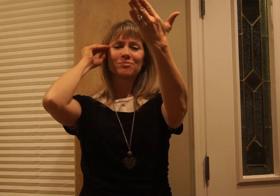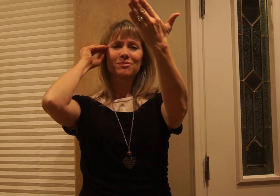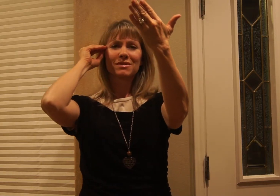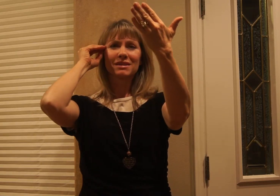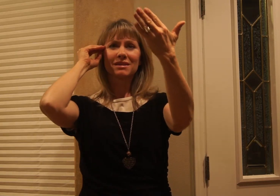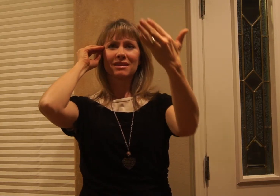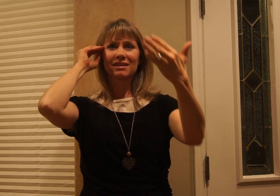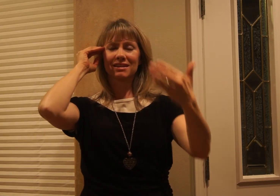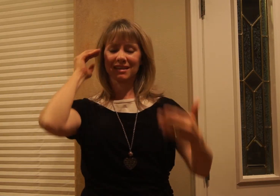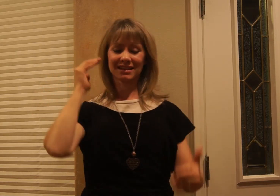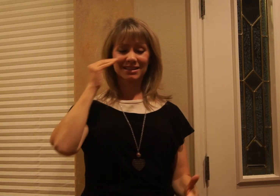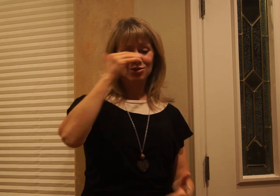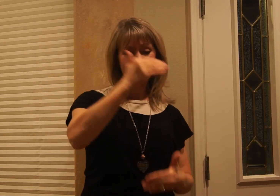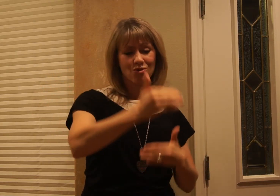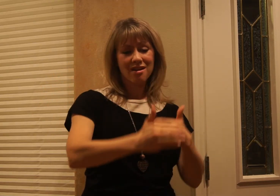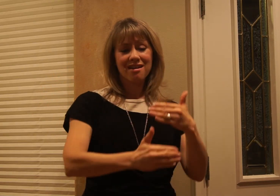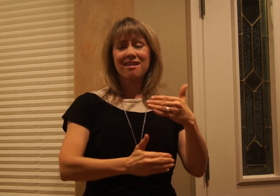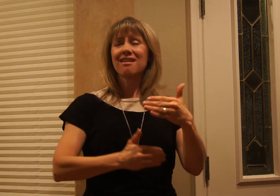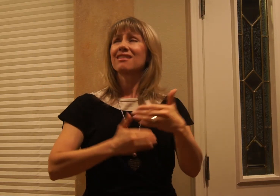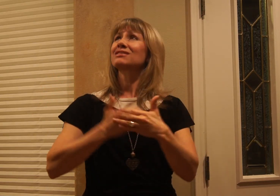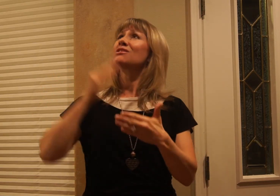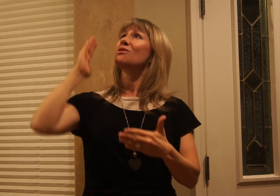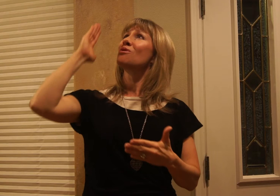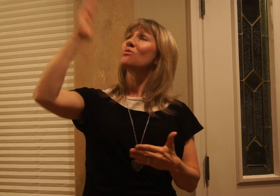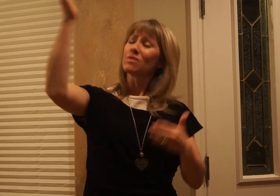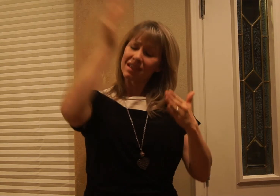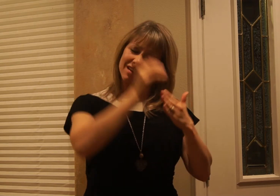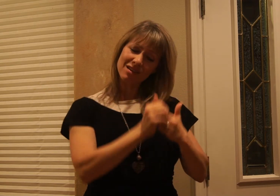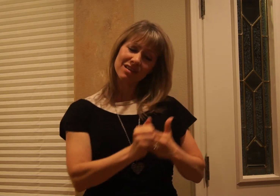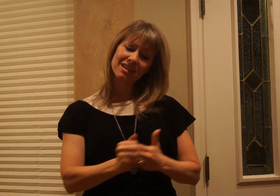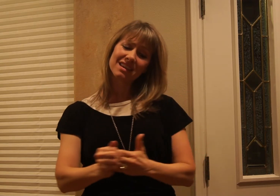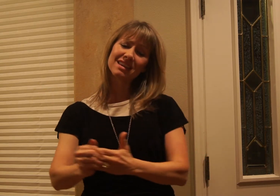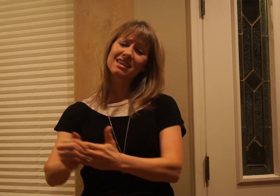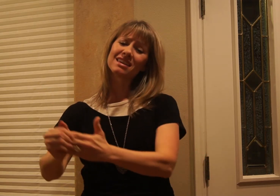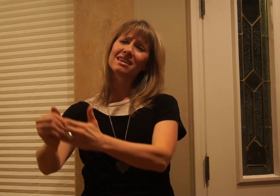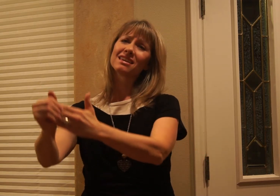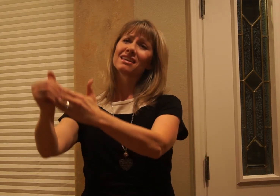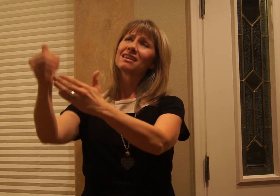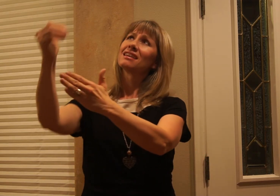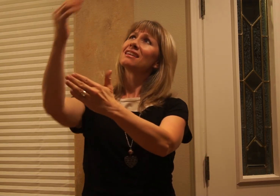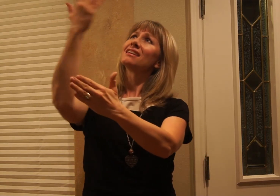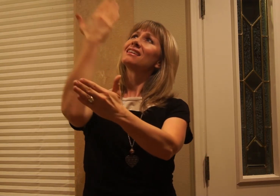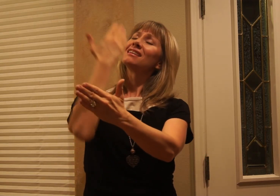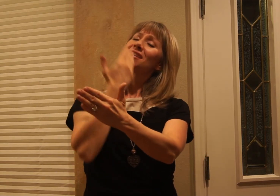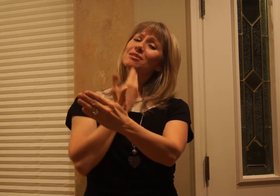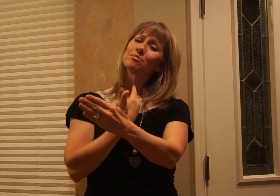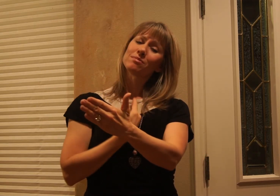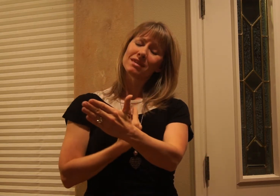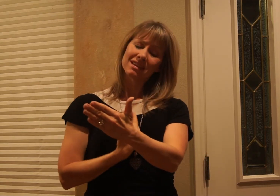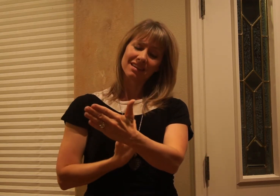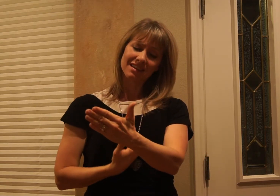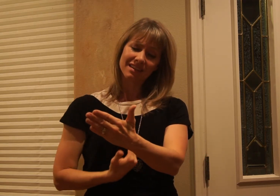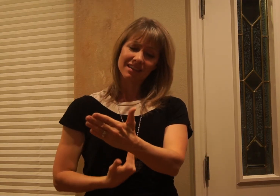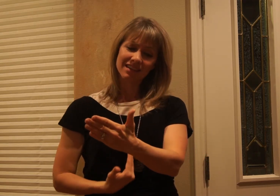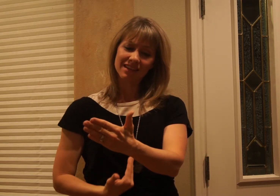Yes, grace will lead me home